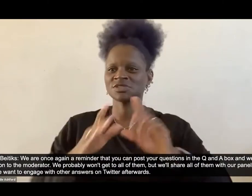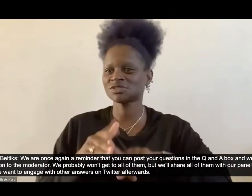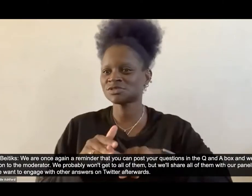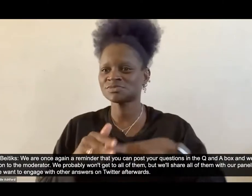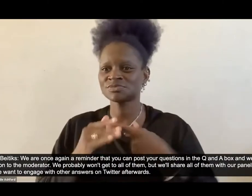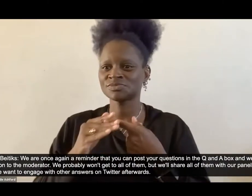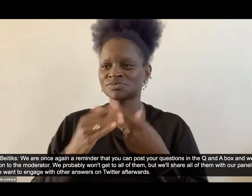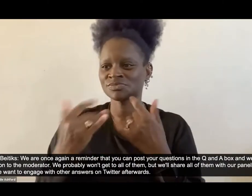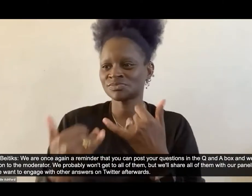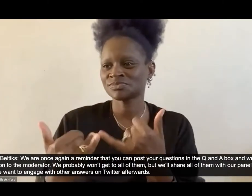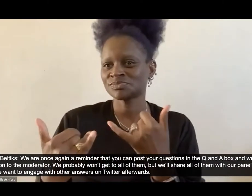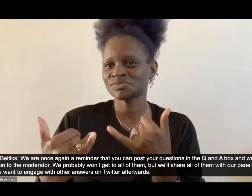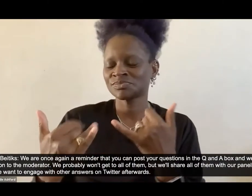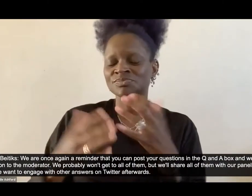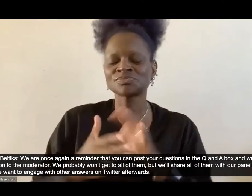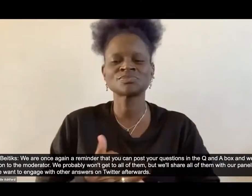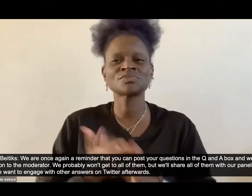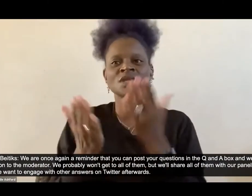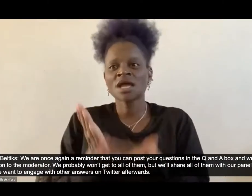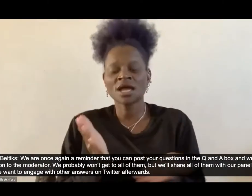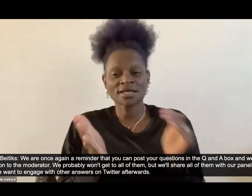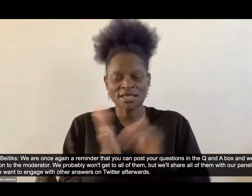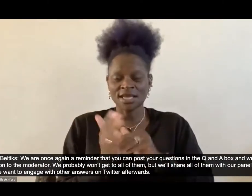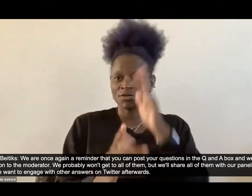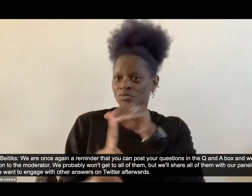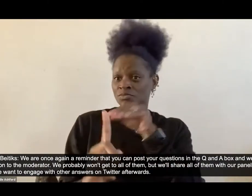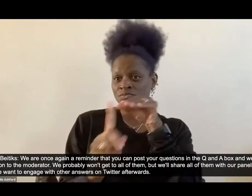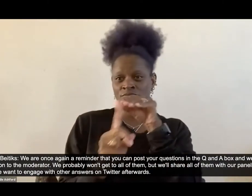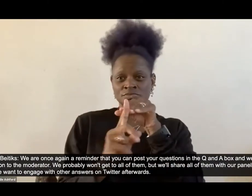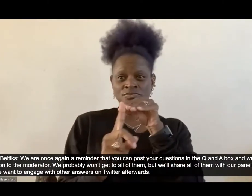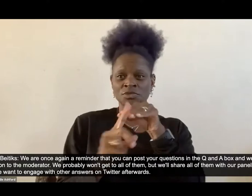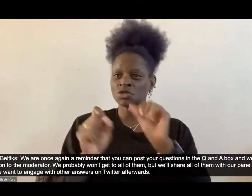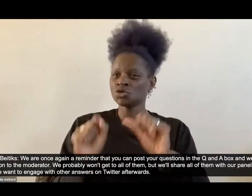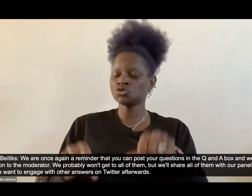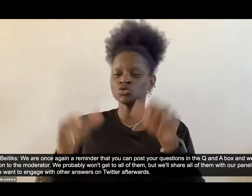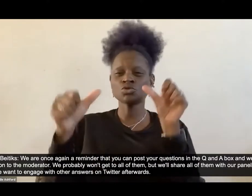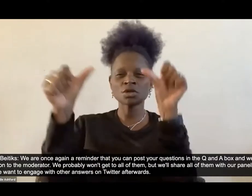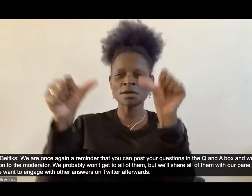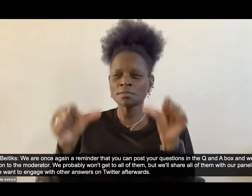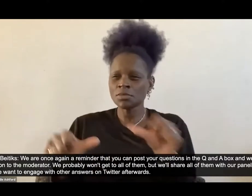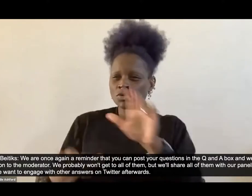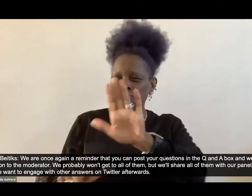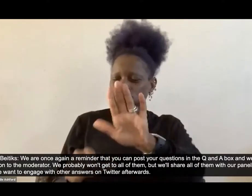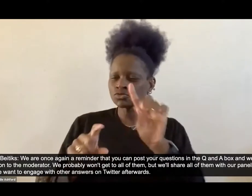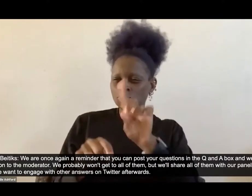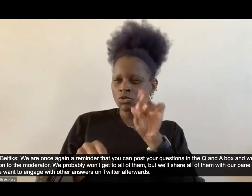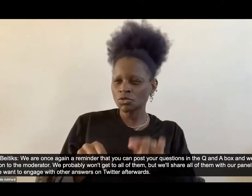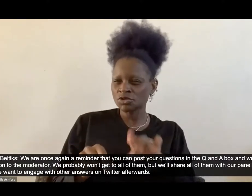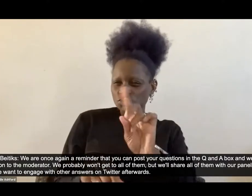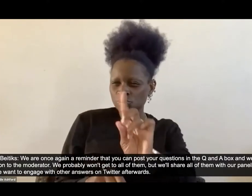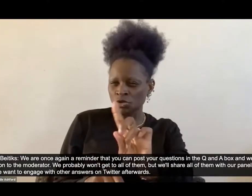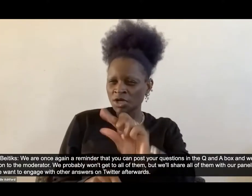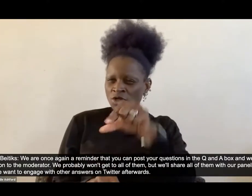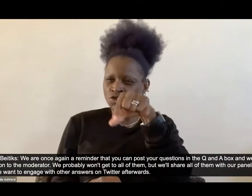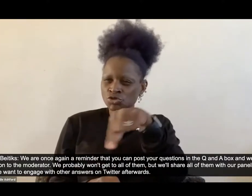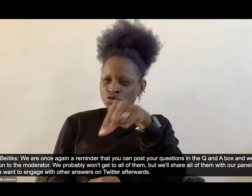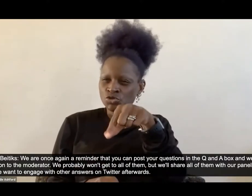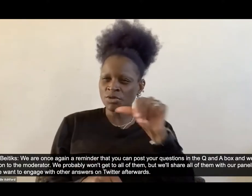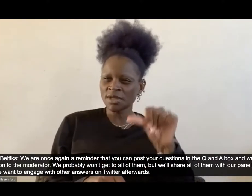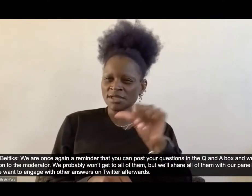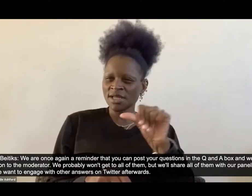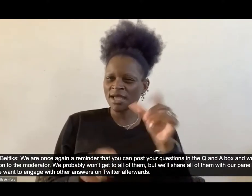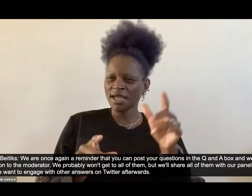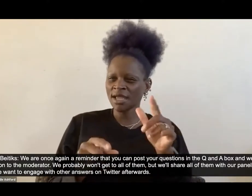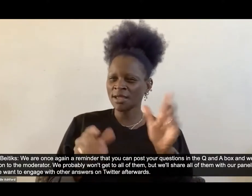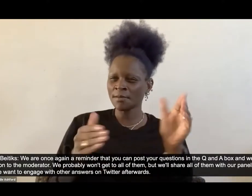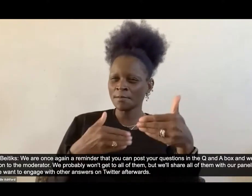We are, once again, a reminder that you can post your questions in the Q&A box, and we'll send a few of them